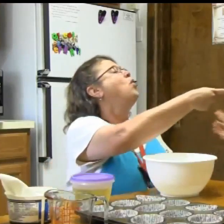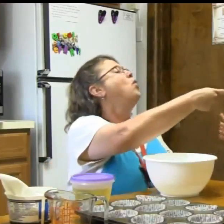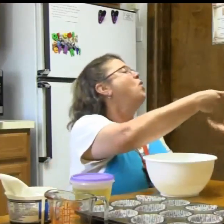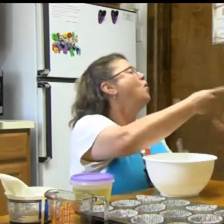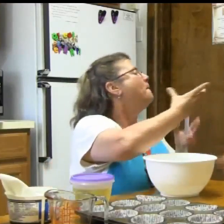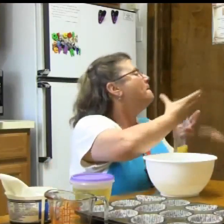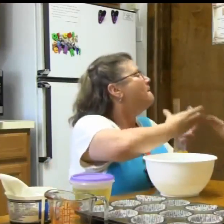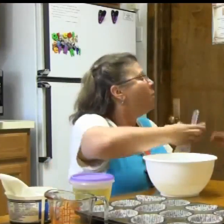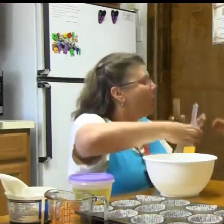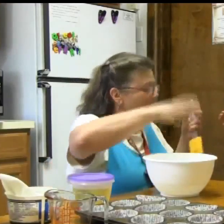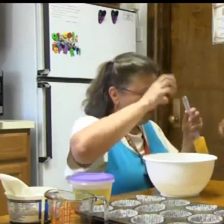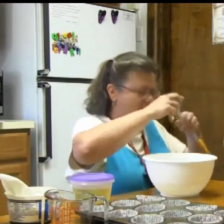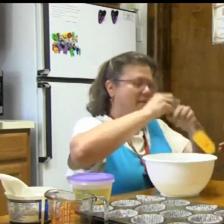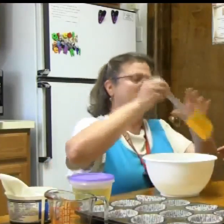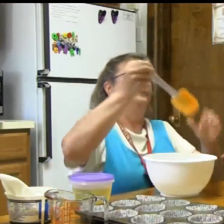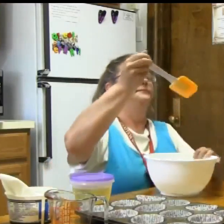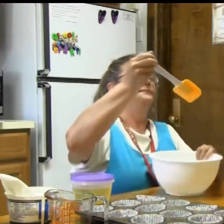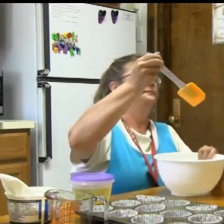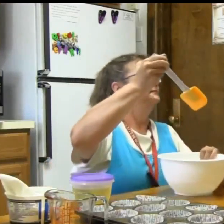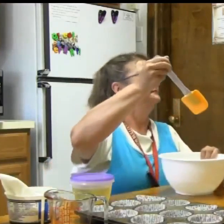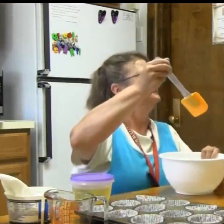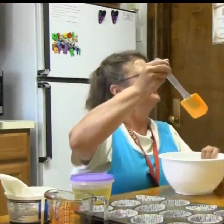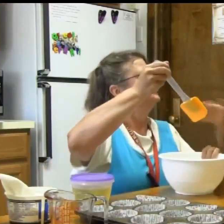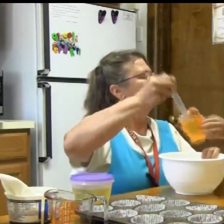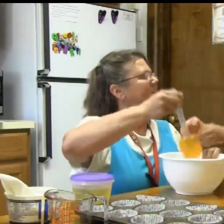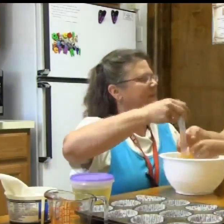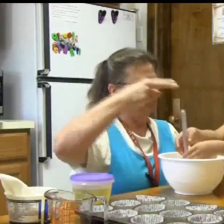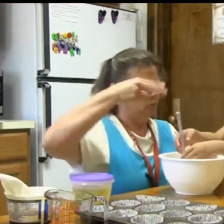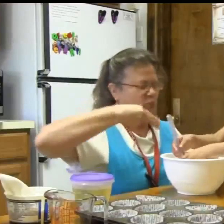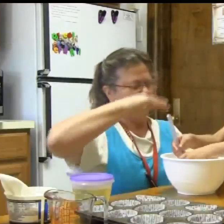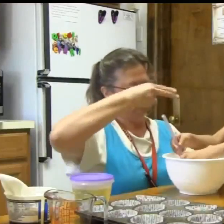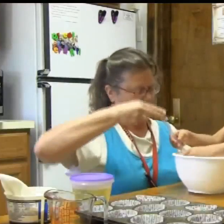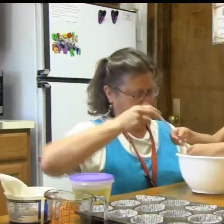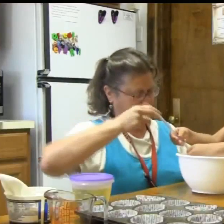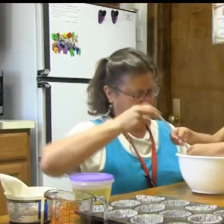It's a bowl. We stir. There you go. It is a bowl.